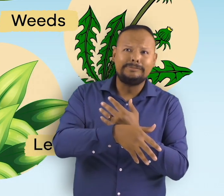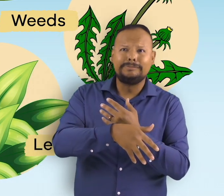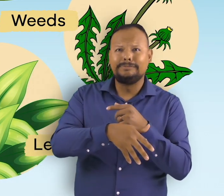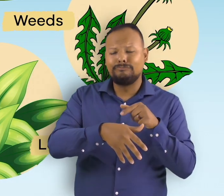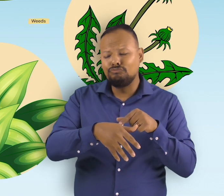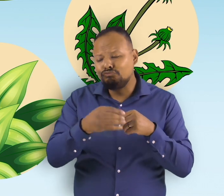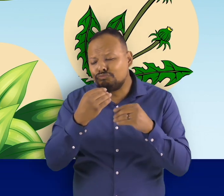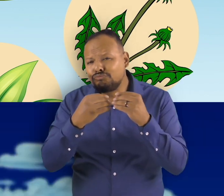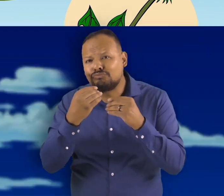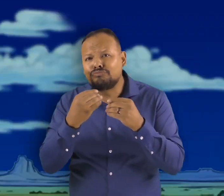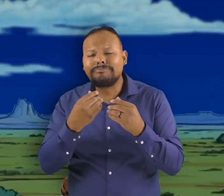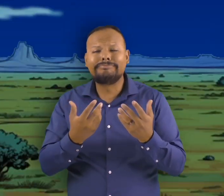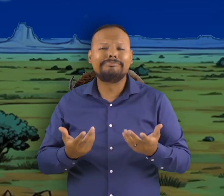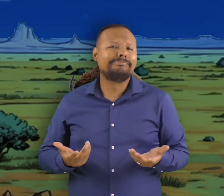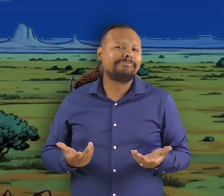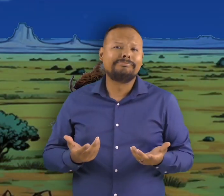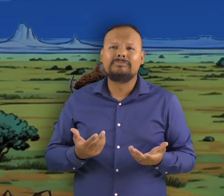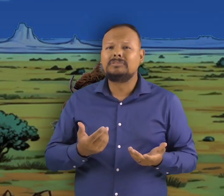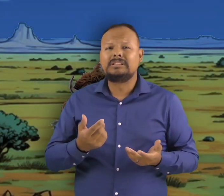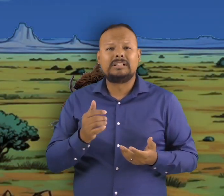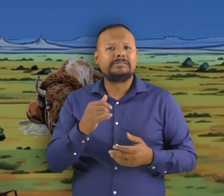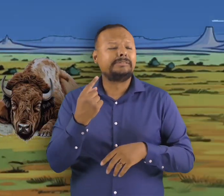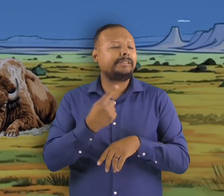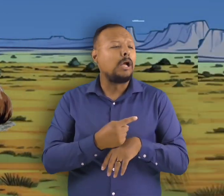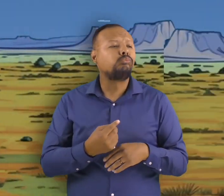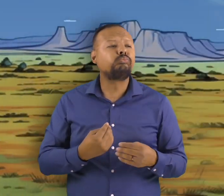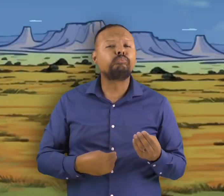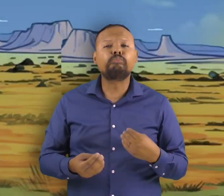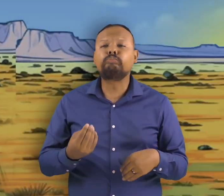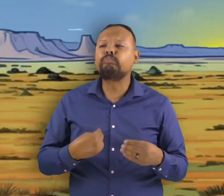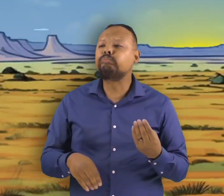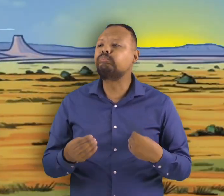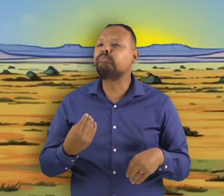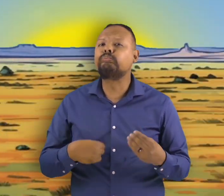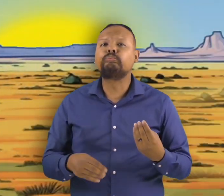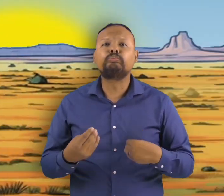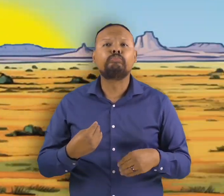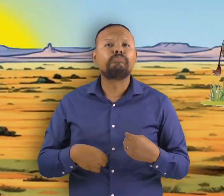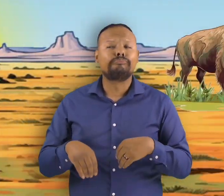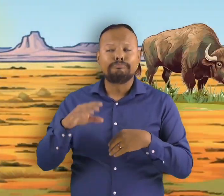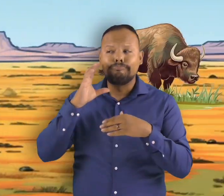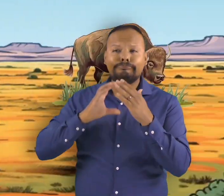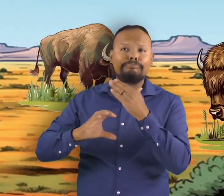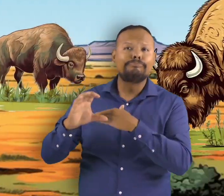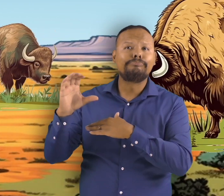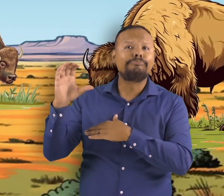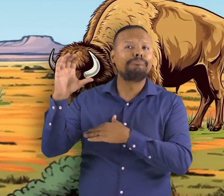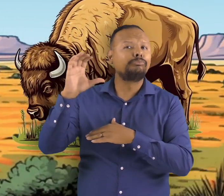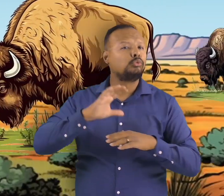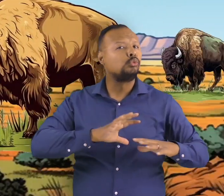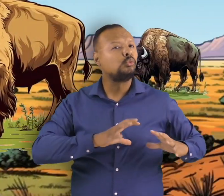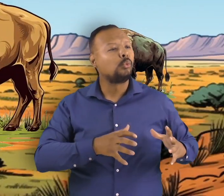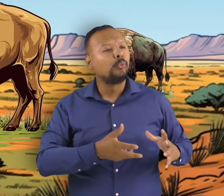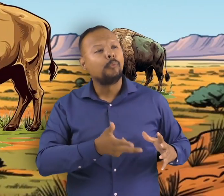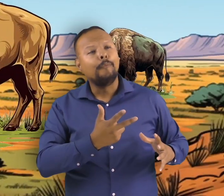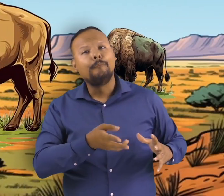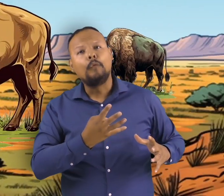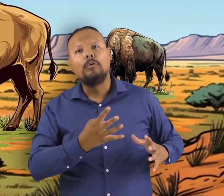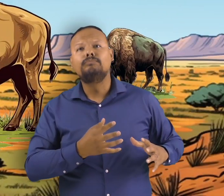eating as the sun rises bison wake up in groups of three to four and head out to graze they